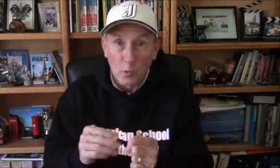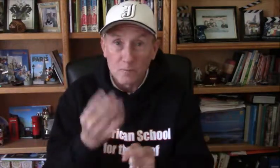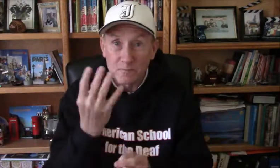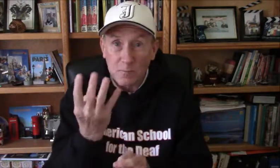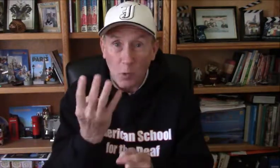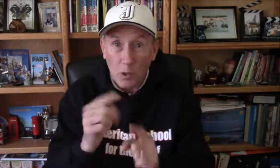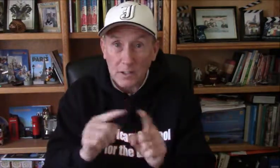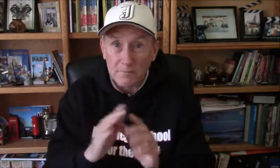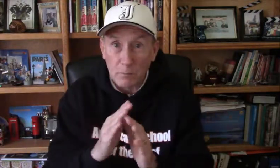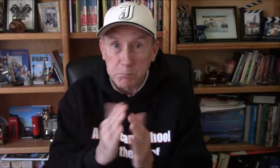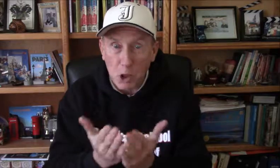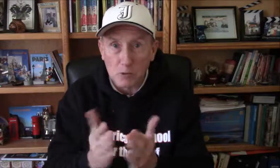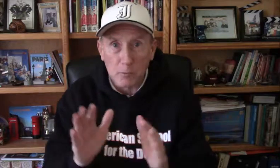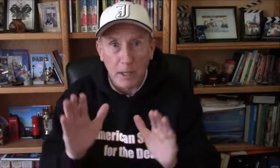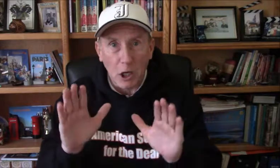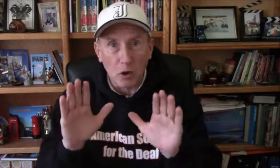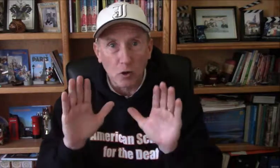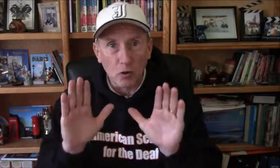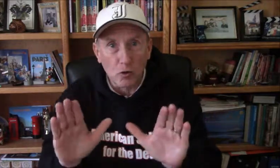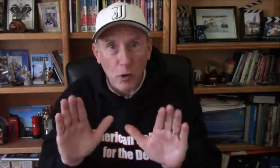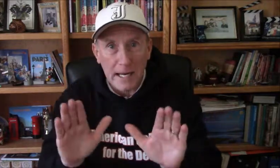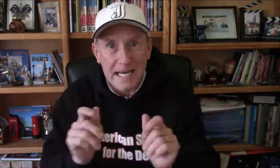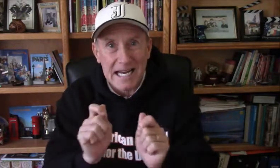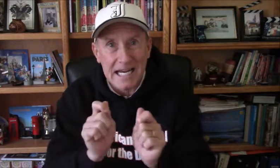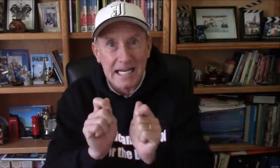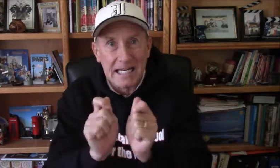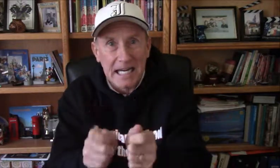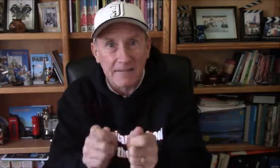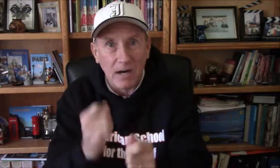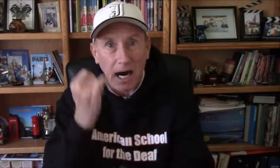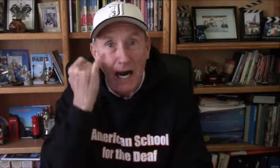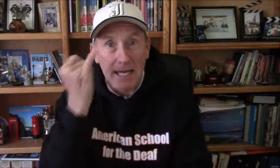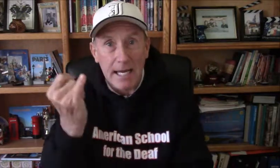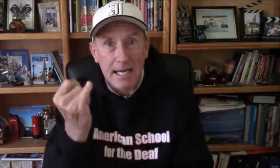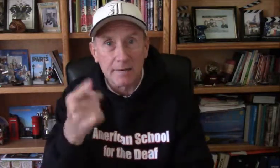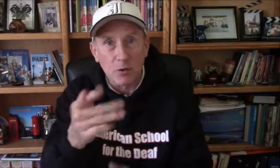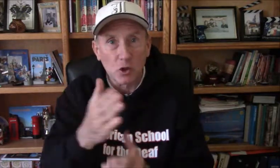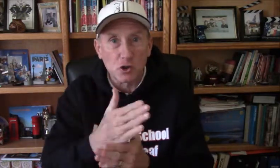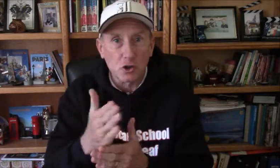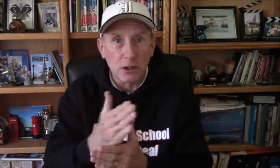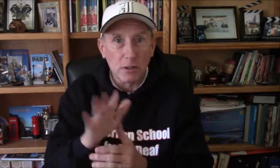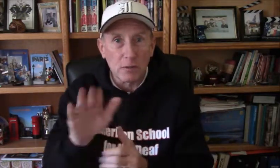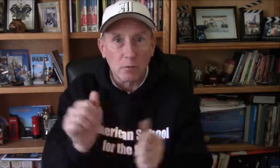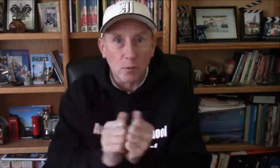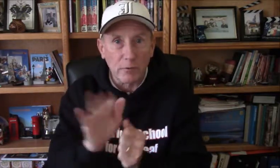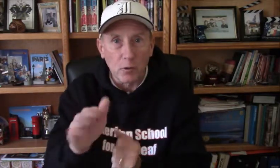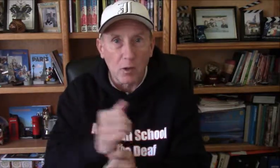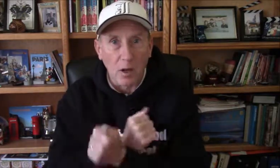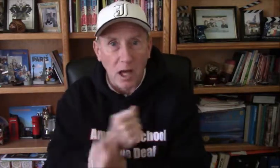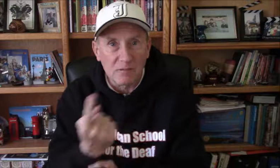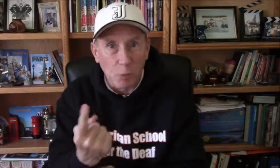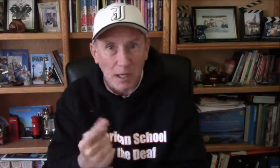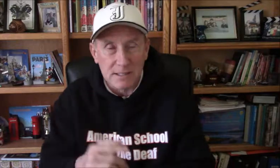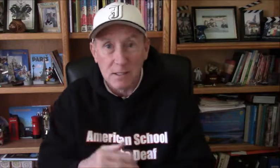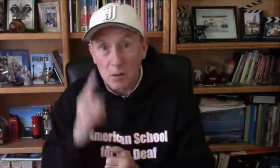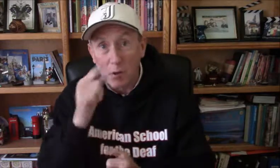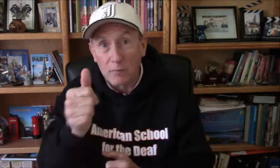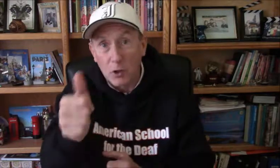Four different books would be a great gift, idea for you to share with your loved one or for